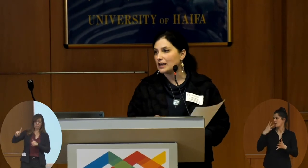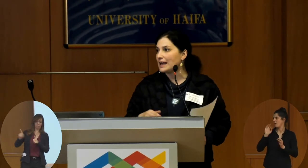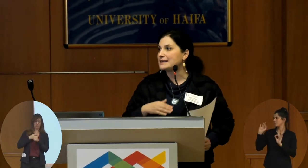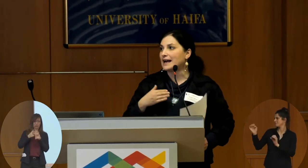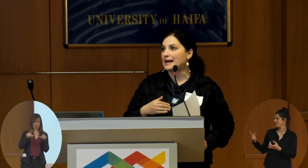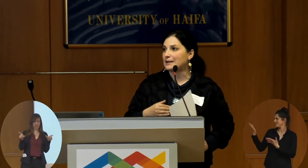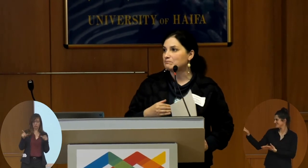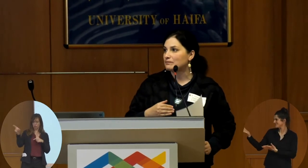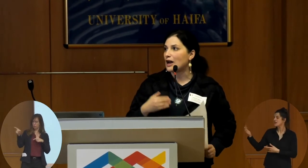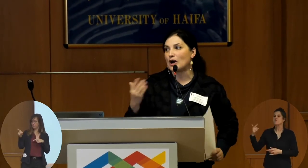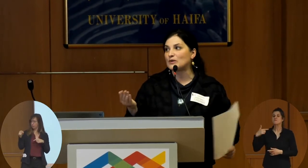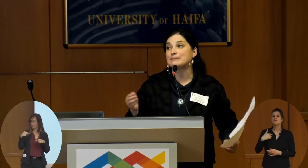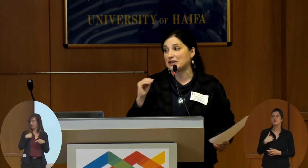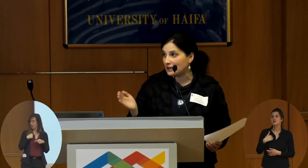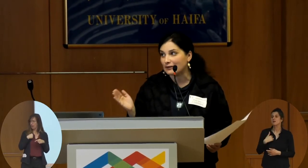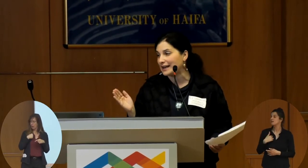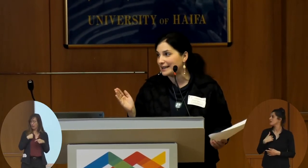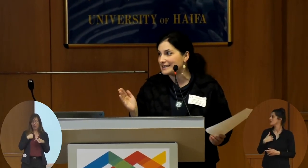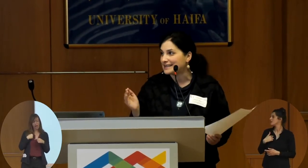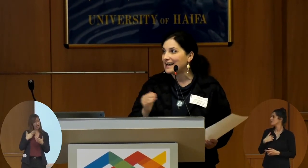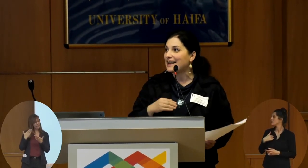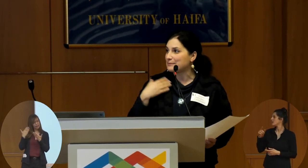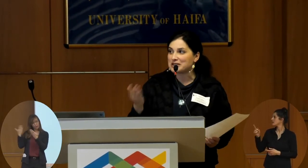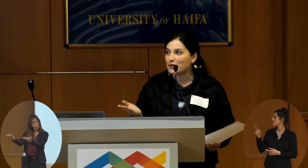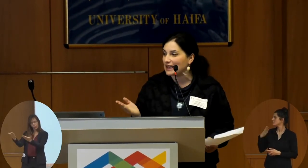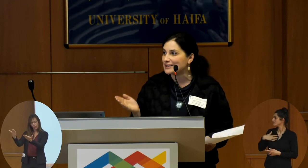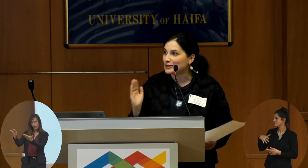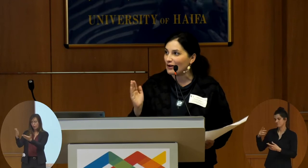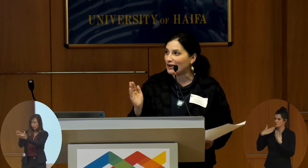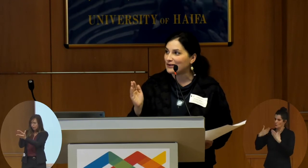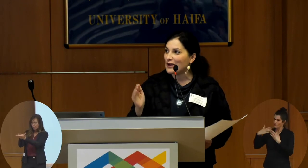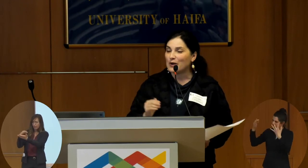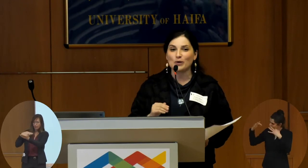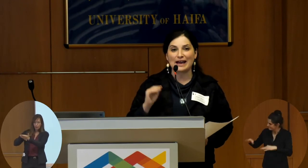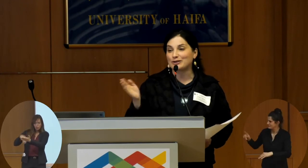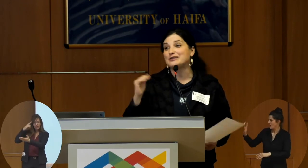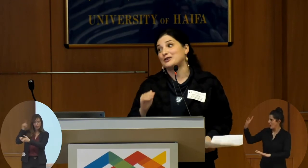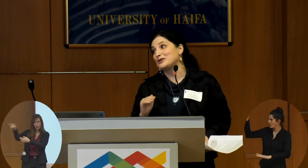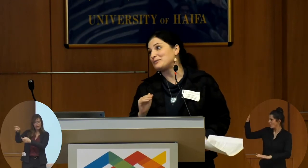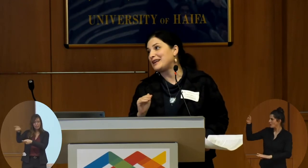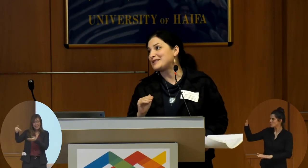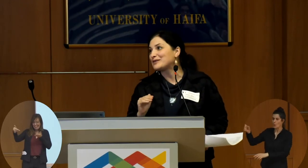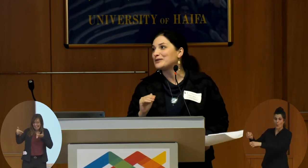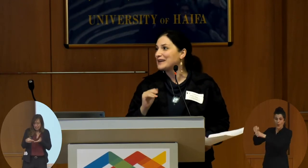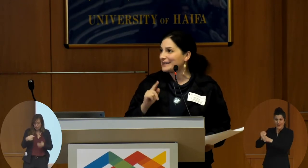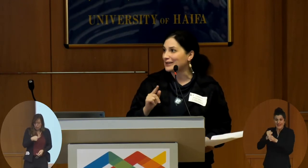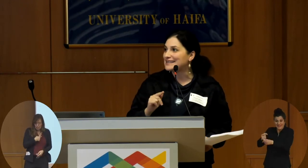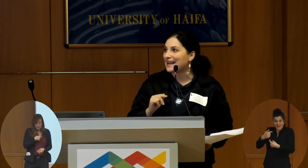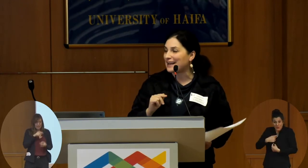And I owe special credit and special thanks to Doran, who actually introduced me to Israeli sign